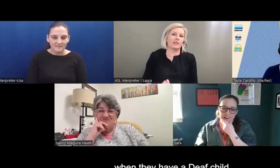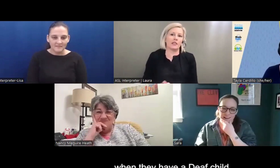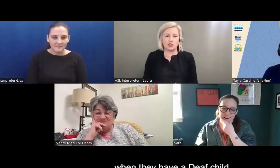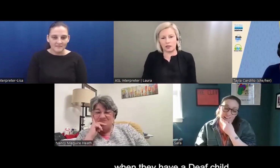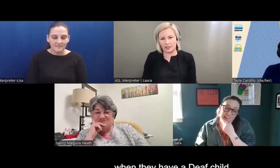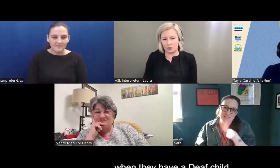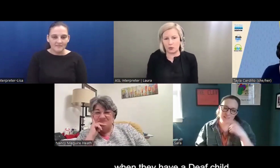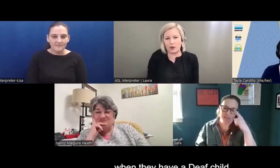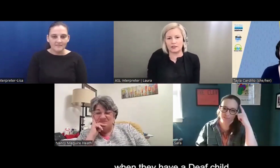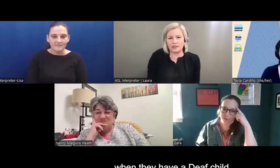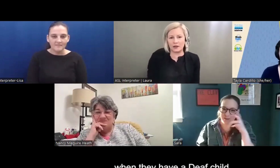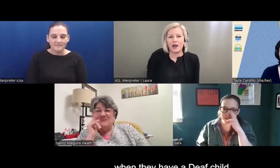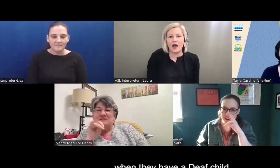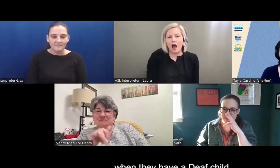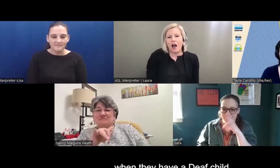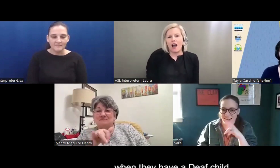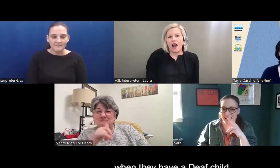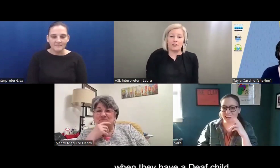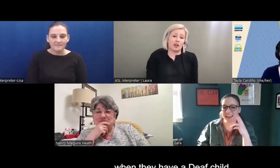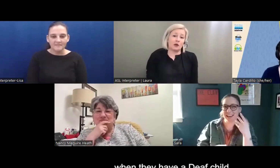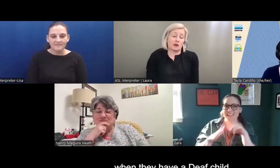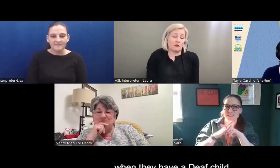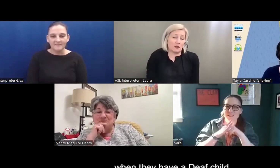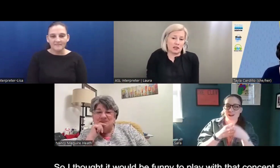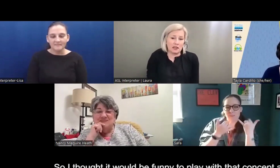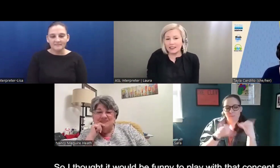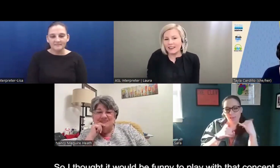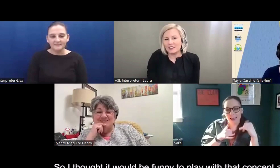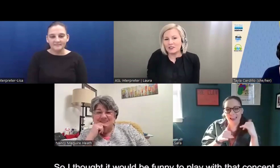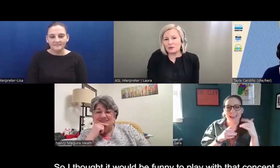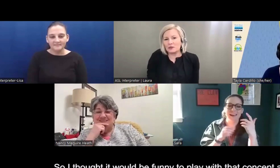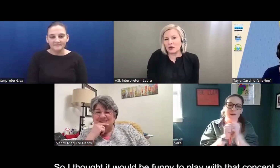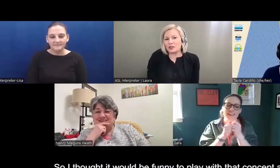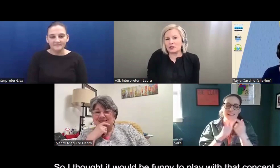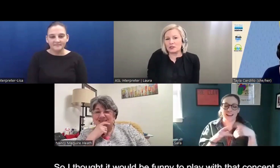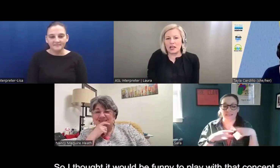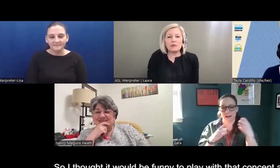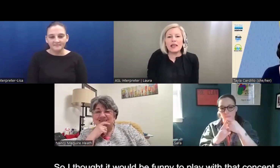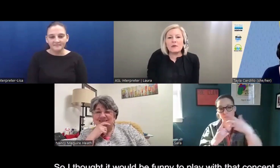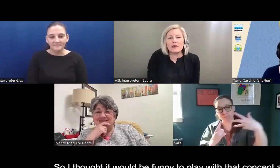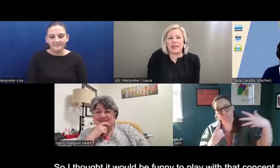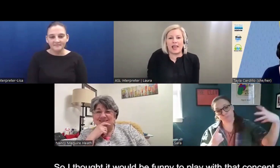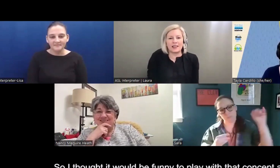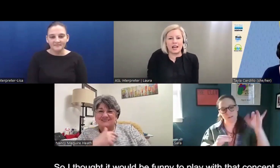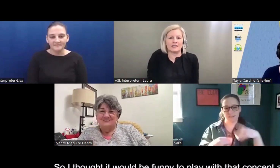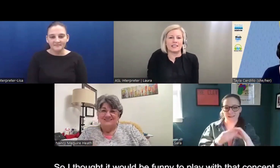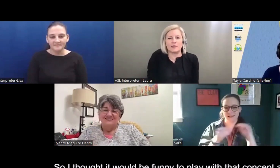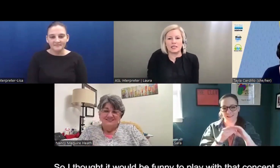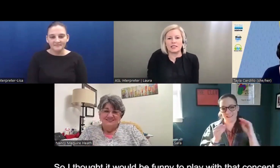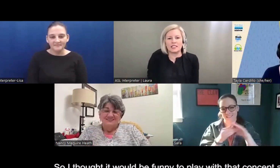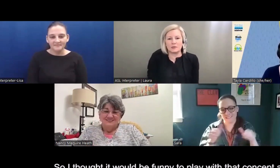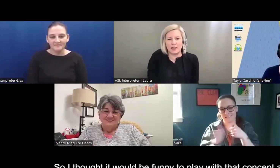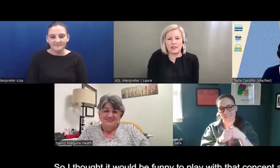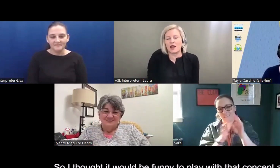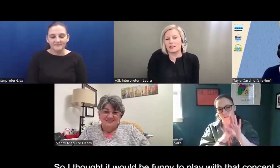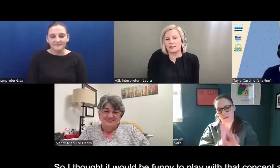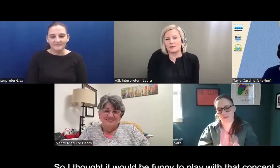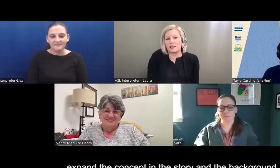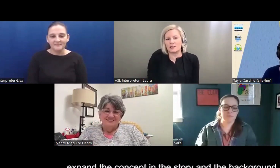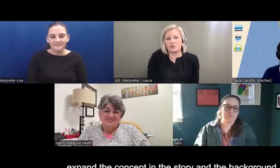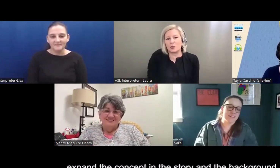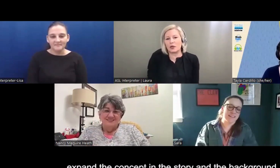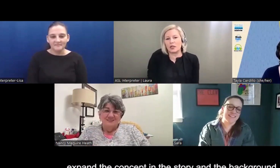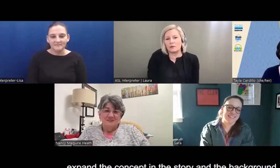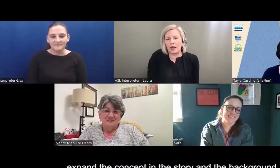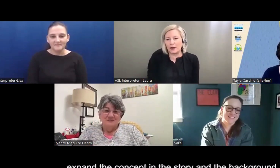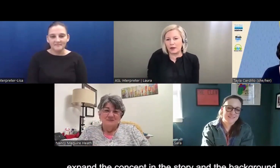when they have a deaf child that's born. So I thought it was kind of funny to start to kind of play with that concept and expand that concept